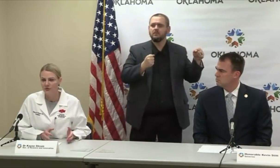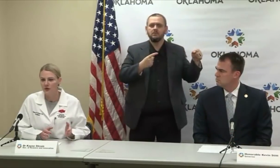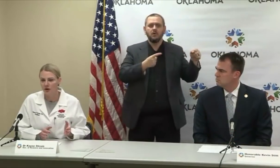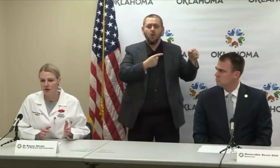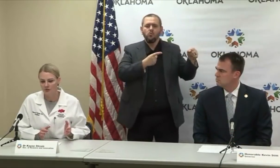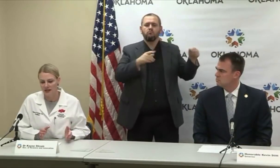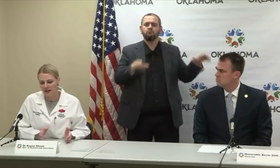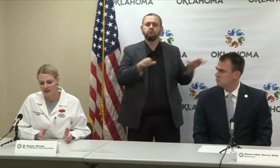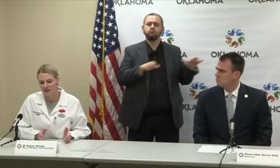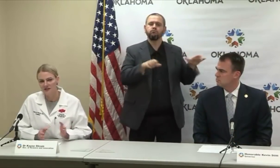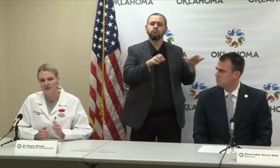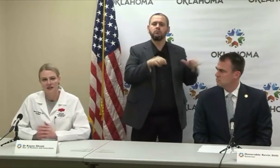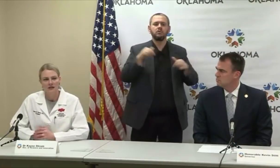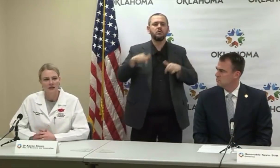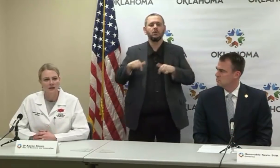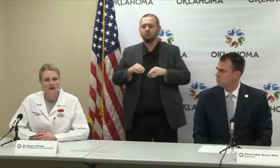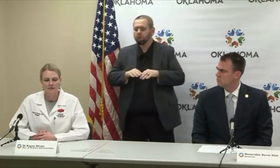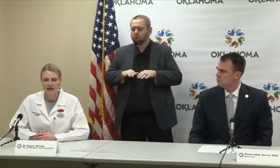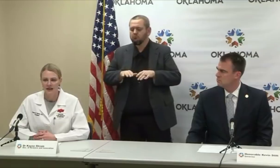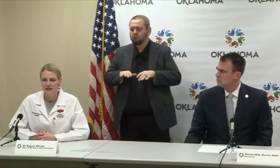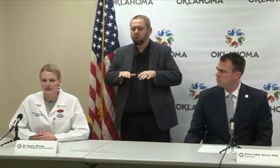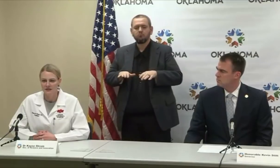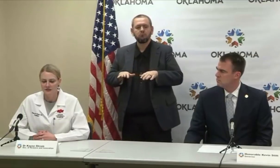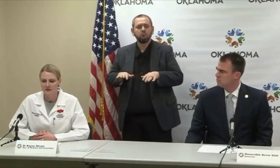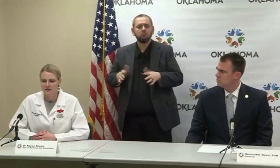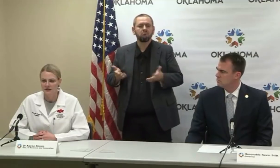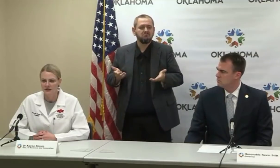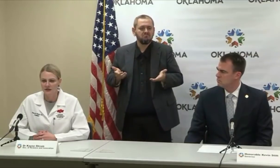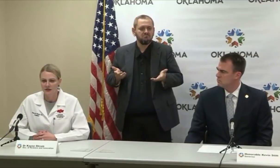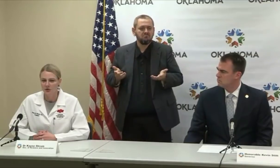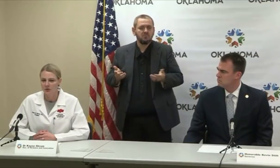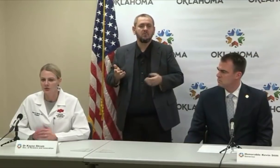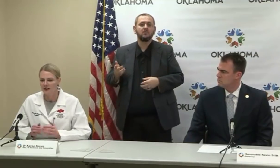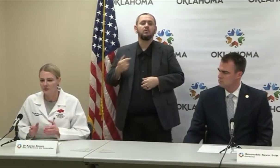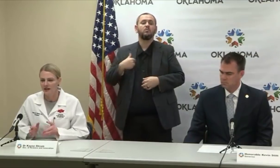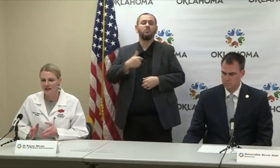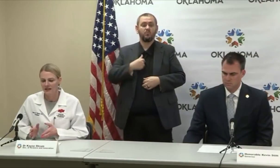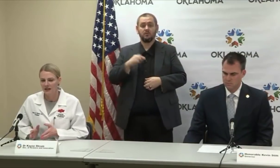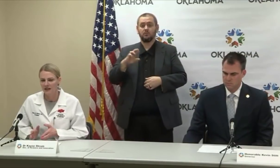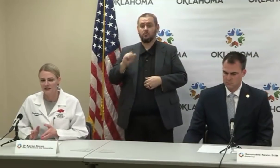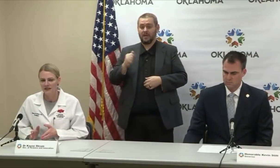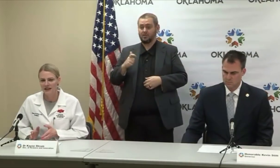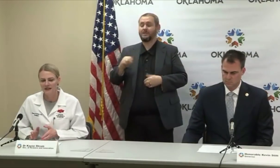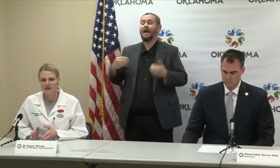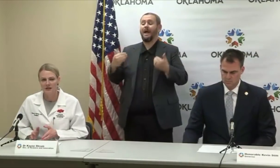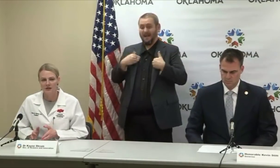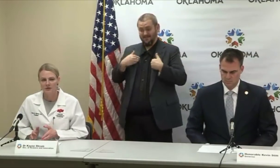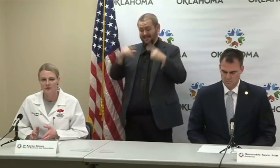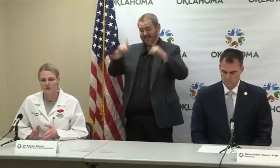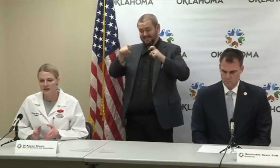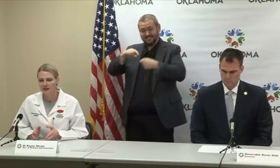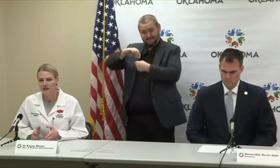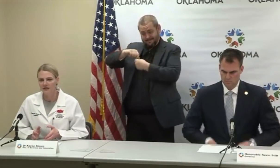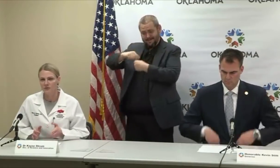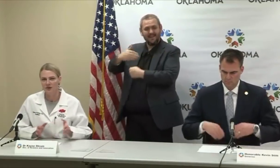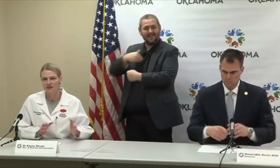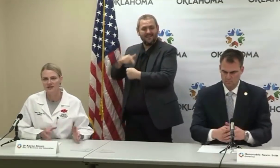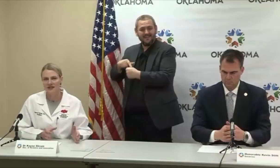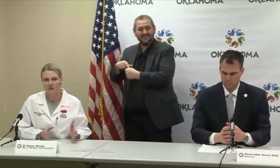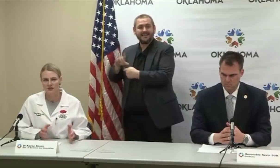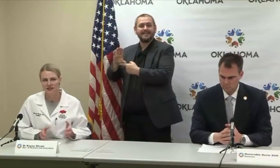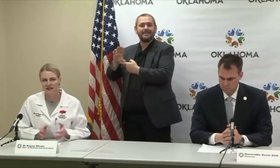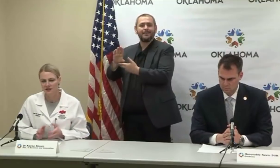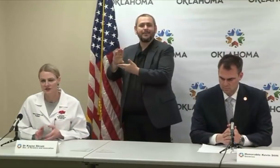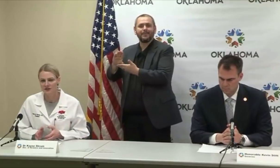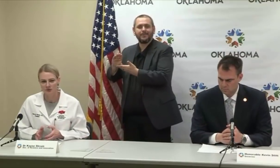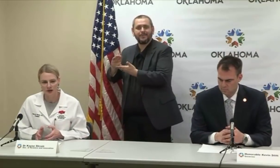through our reagents, and, you know, you have to recognize that through FEMA is where the